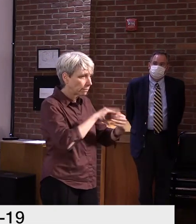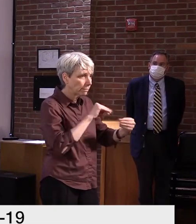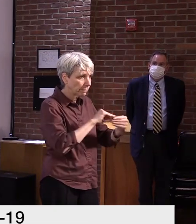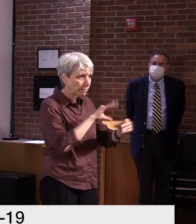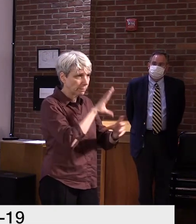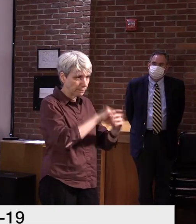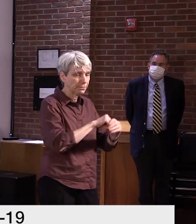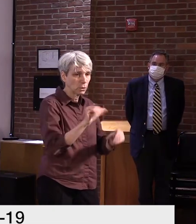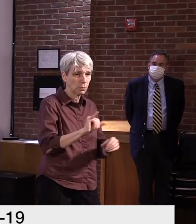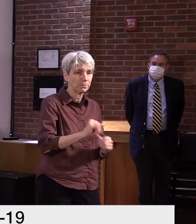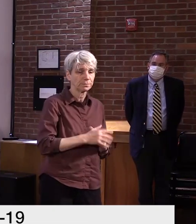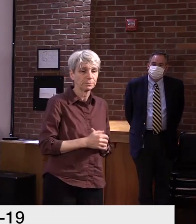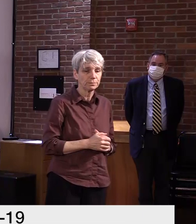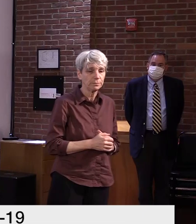well.